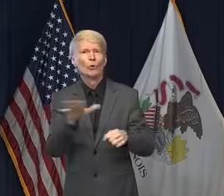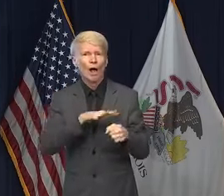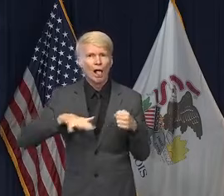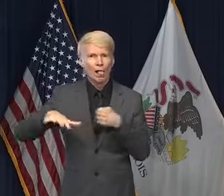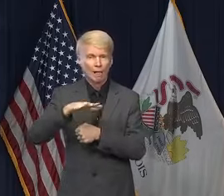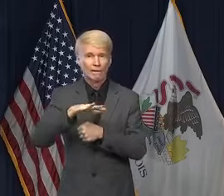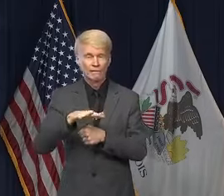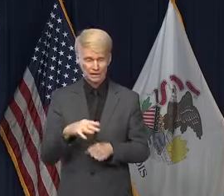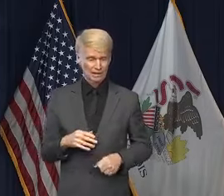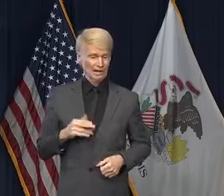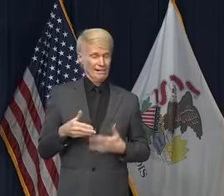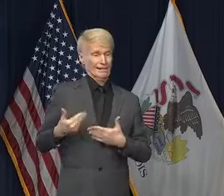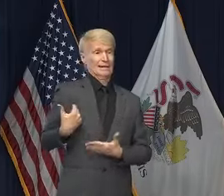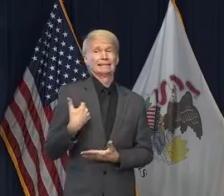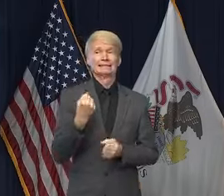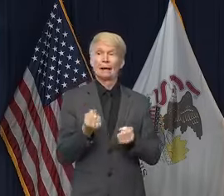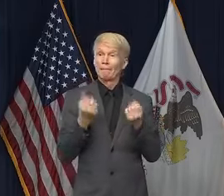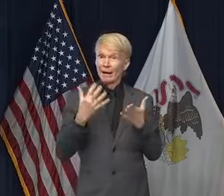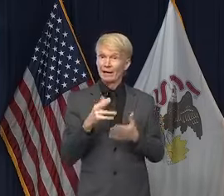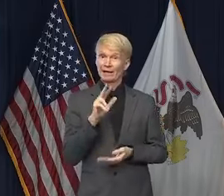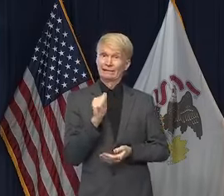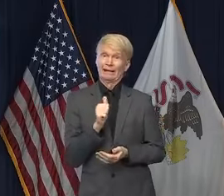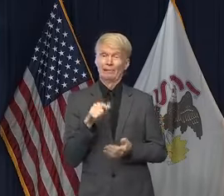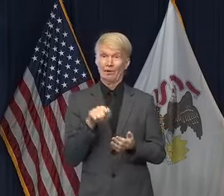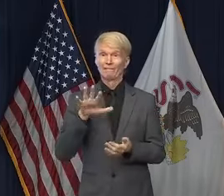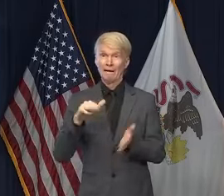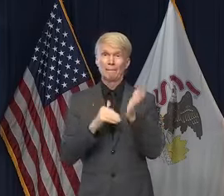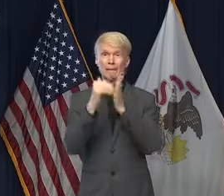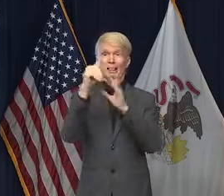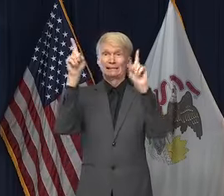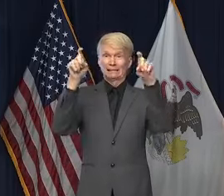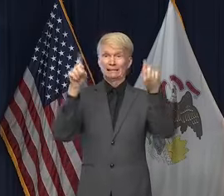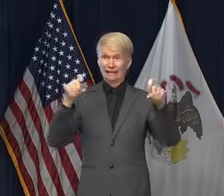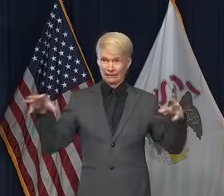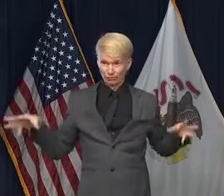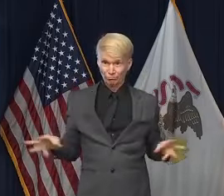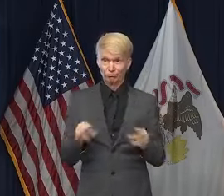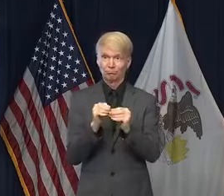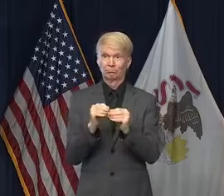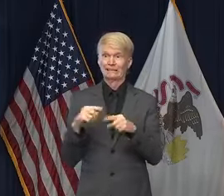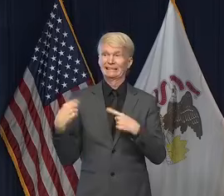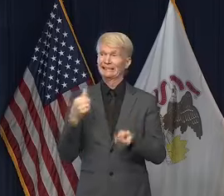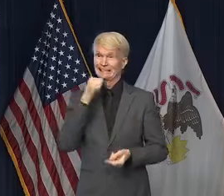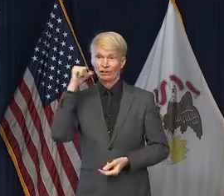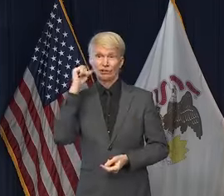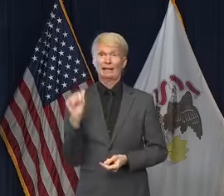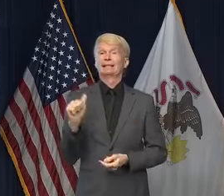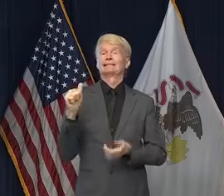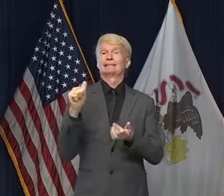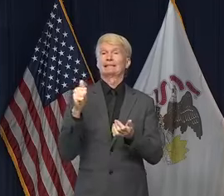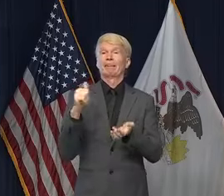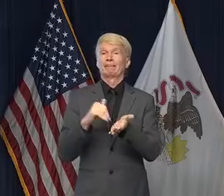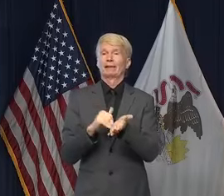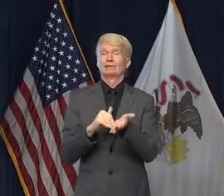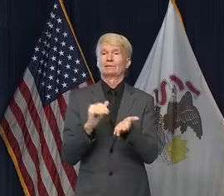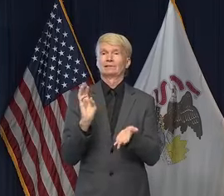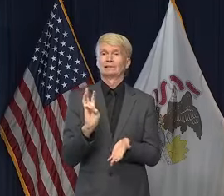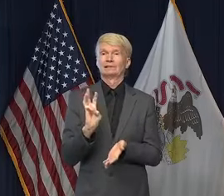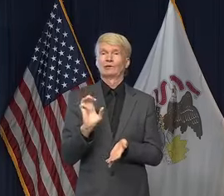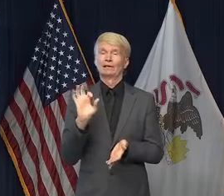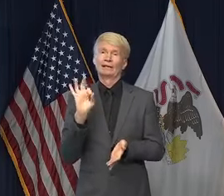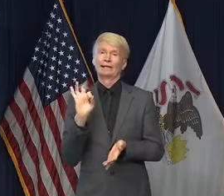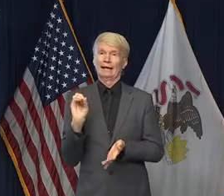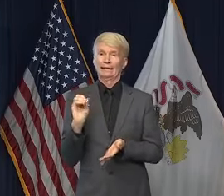for a total of 10.5 million tests in Illinois. Since yesterday, 6,190 new